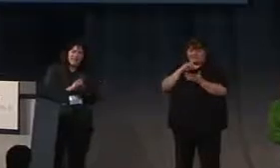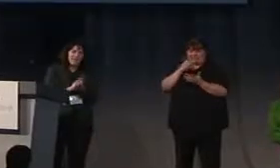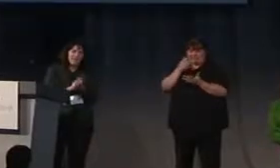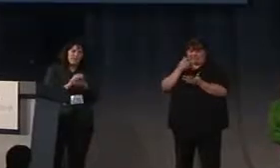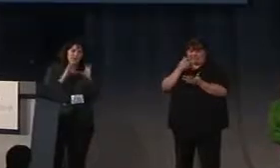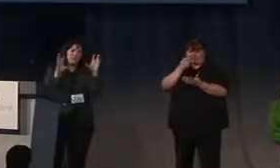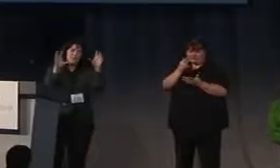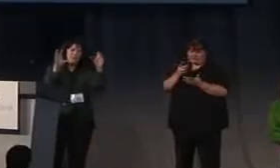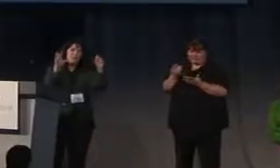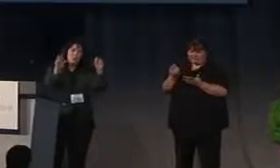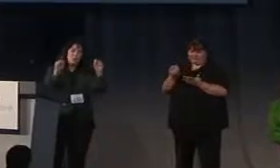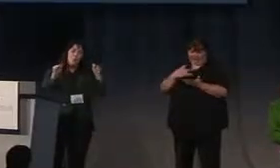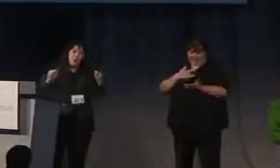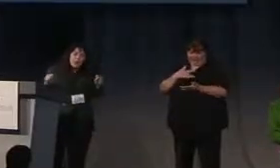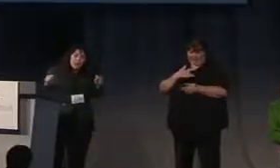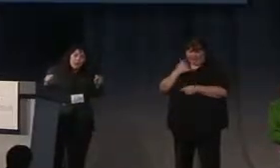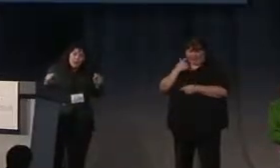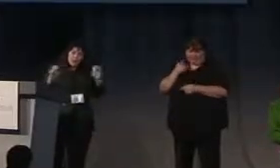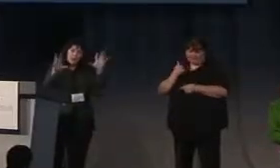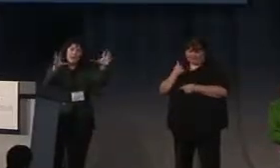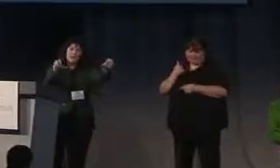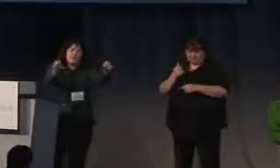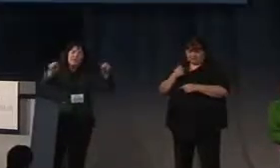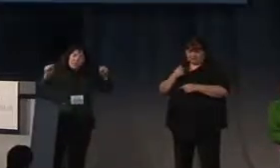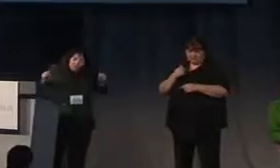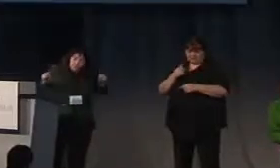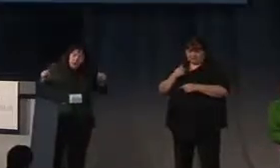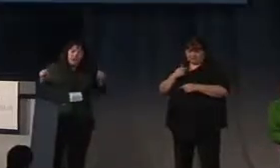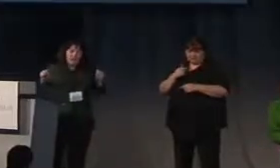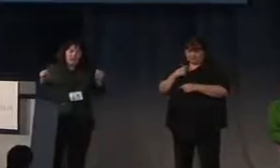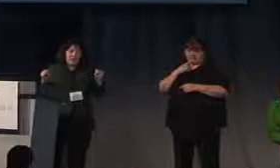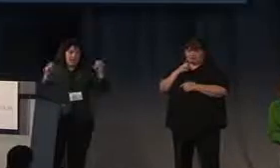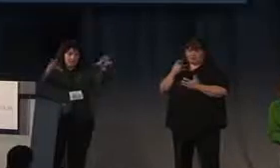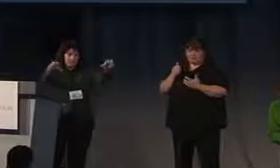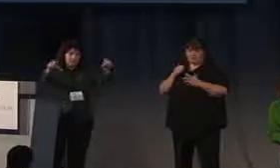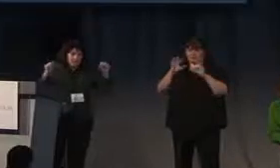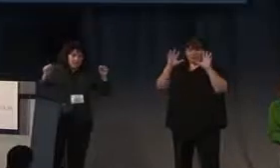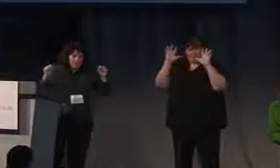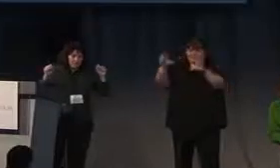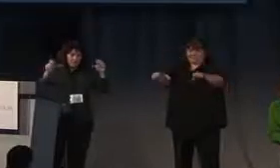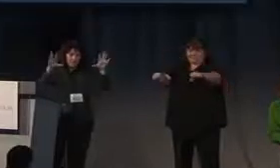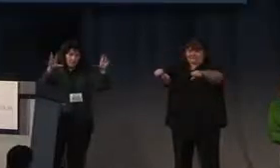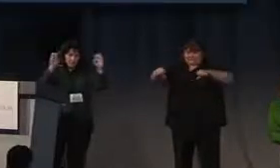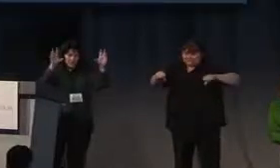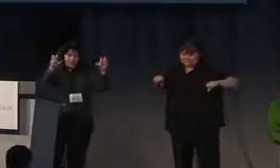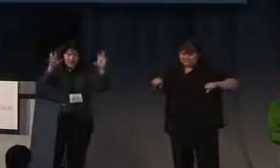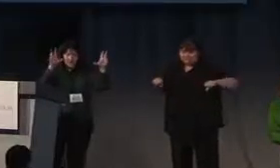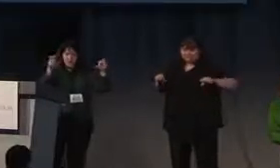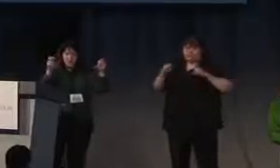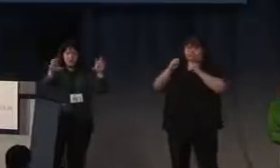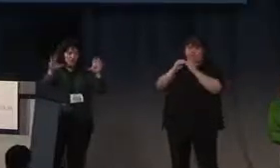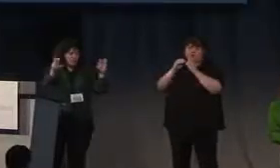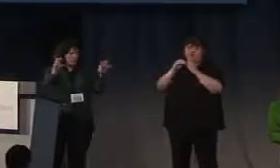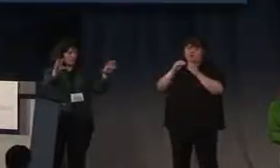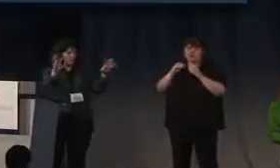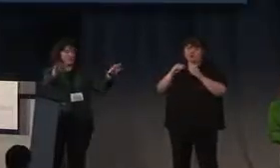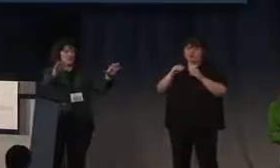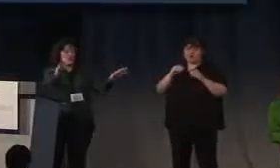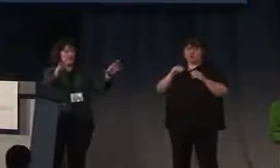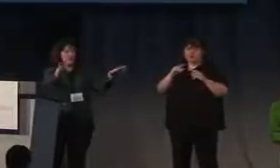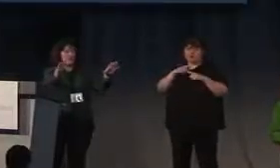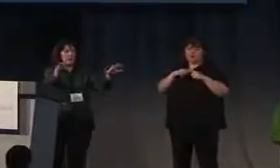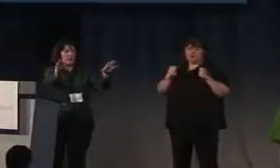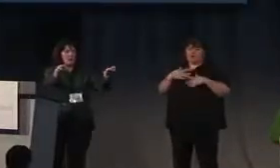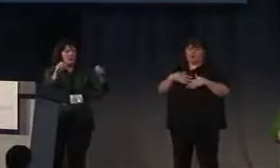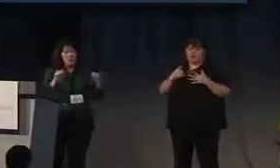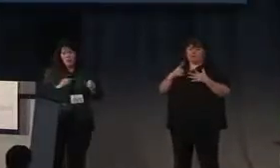tactile experience because you want to be able to use it as a vehicle to move or attach yourself. You're just kind of afraid,